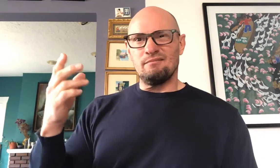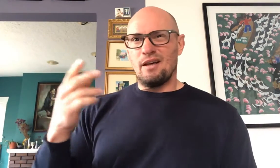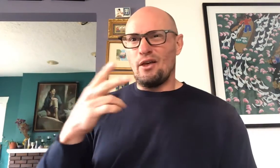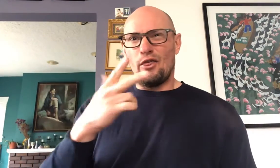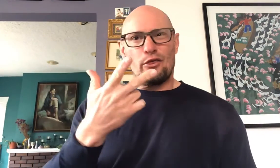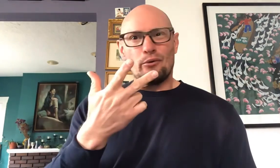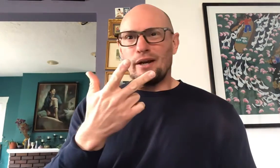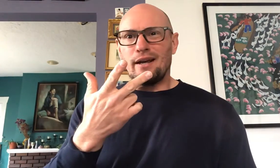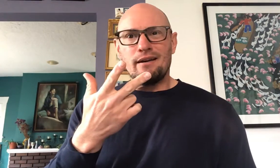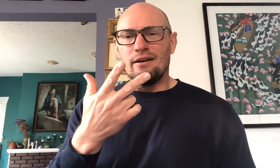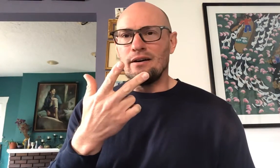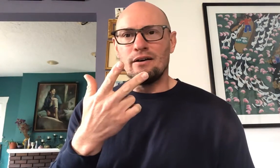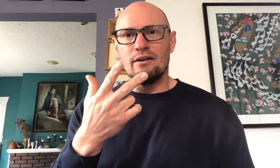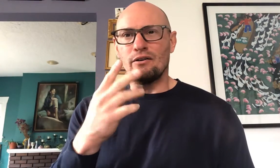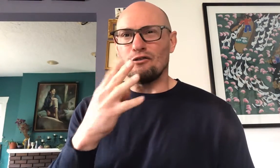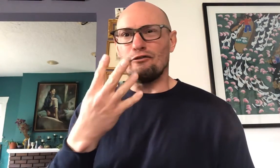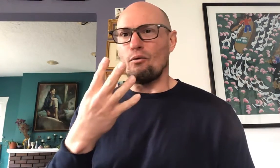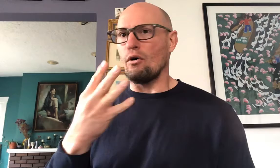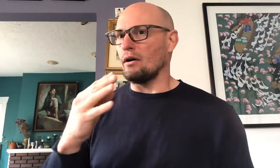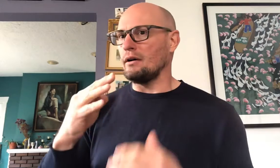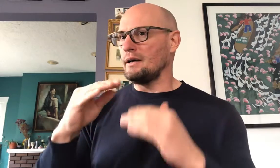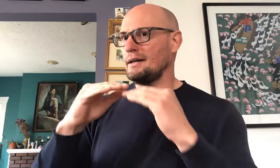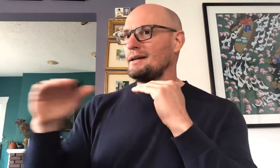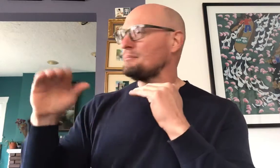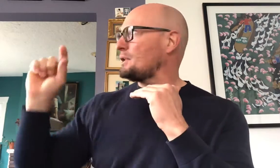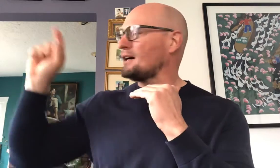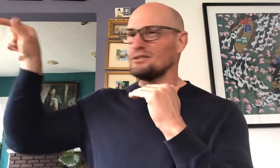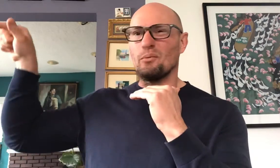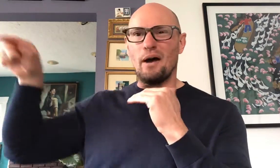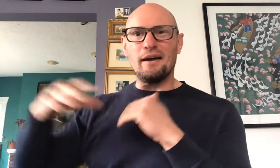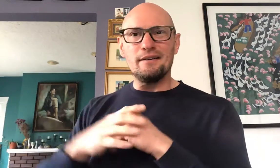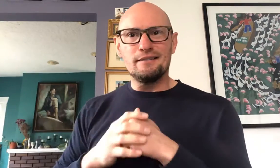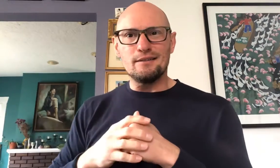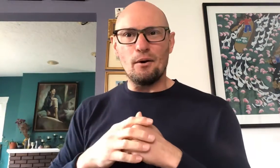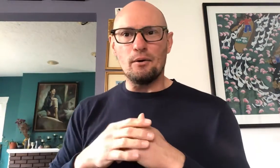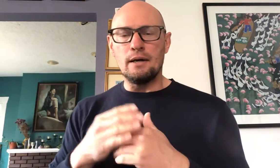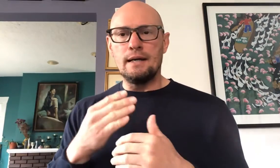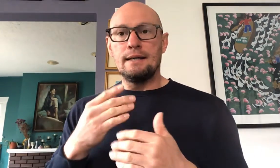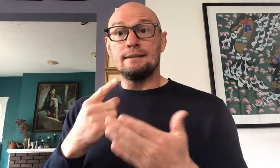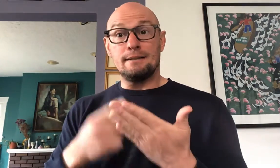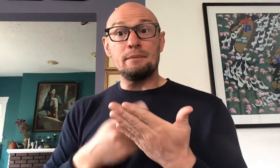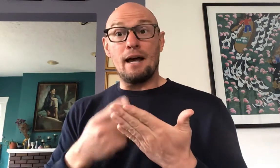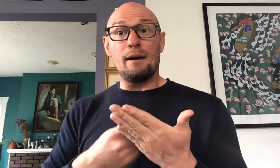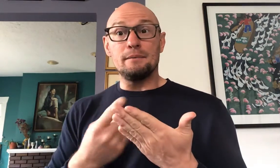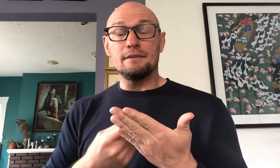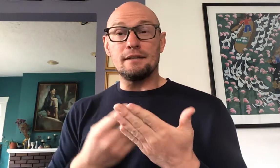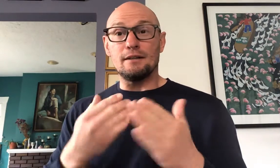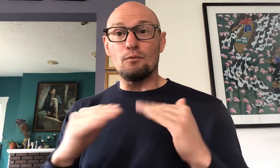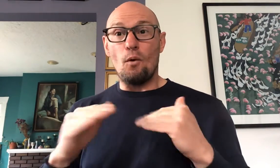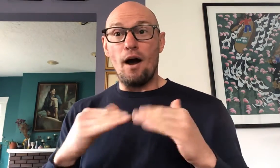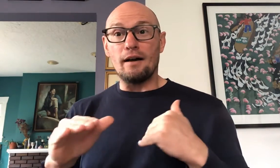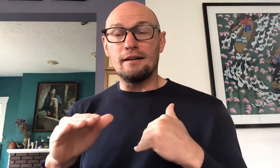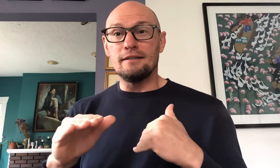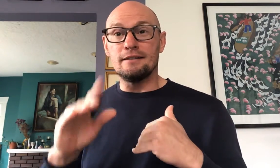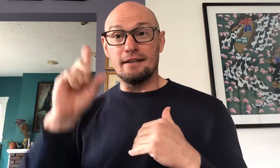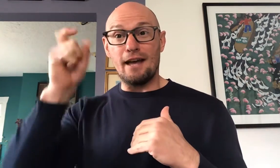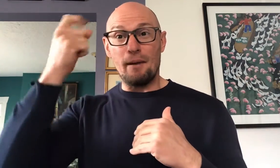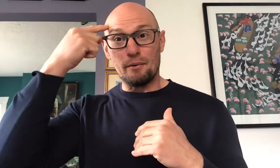three or four blocks away so sometimes I can walk to the capital